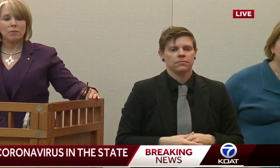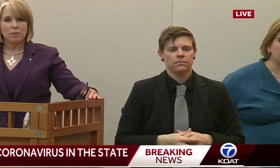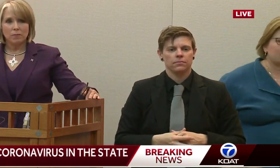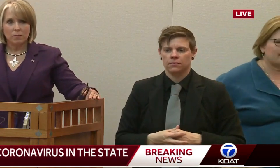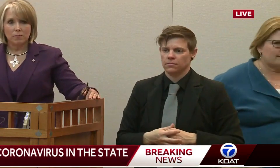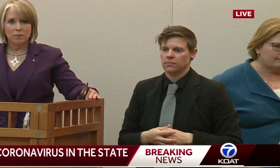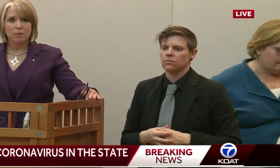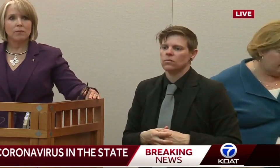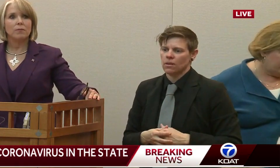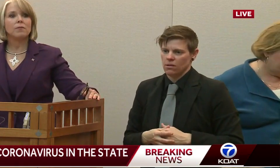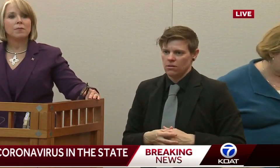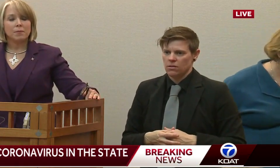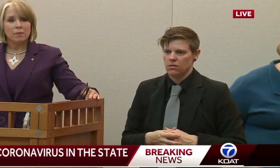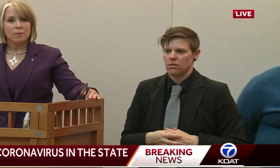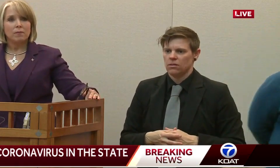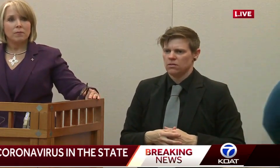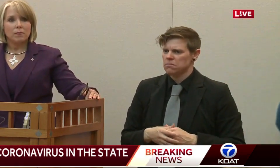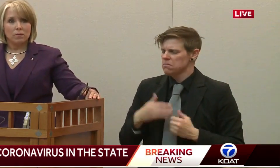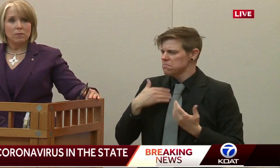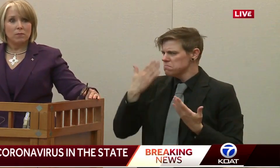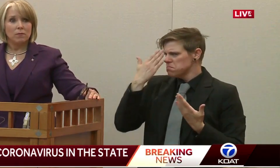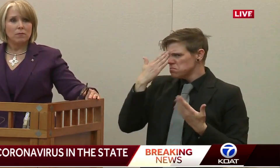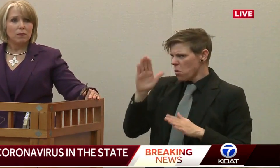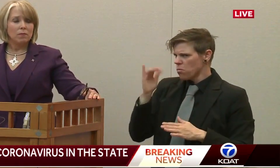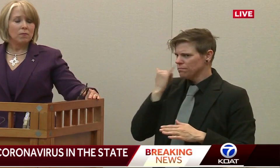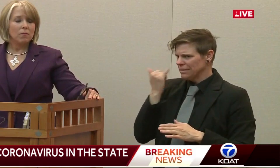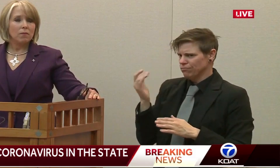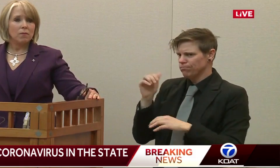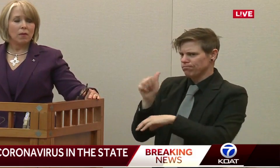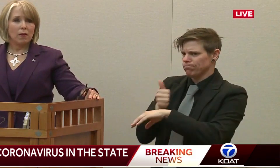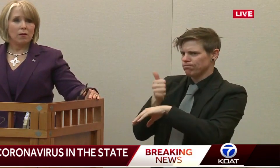I have a question. don't know about this. It's based on what Dr. Schmelzer said.